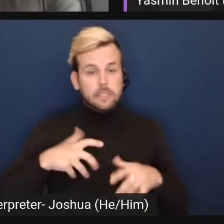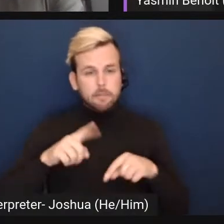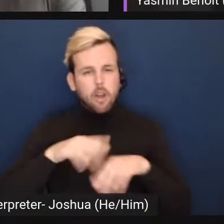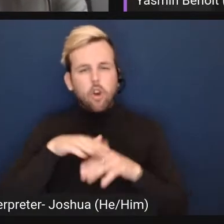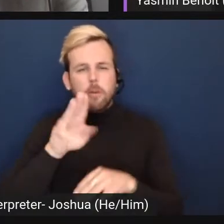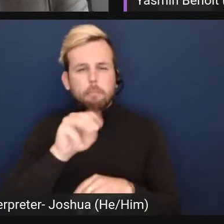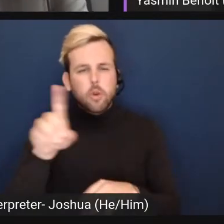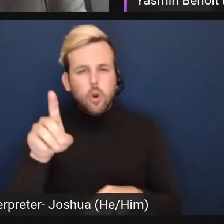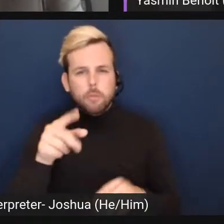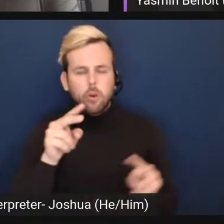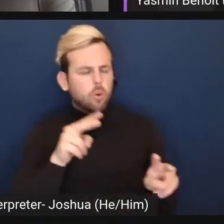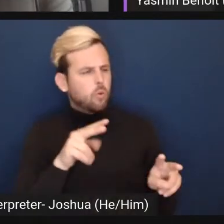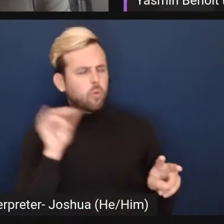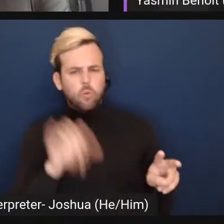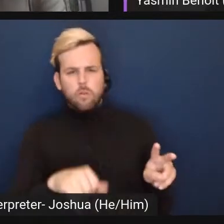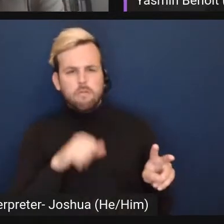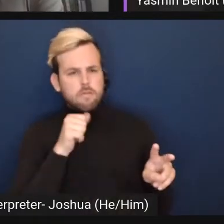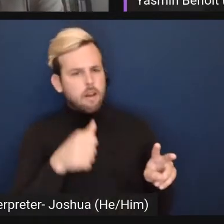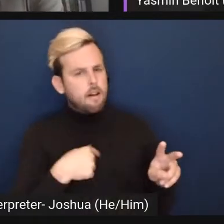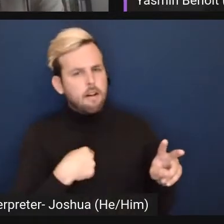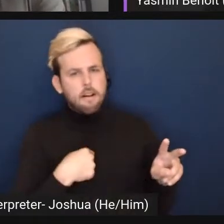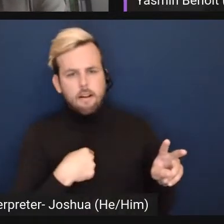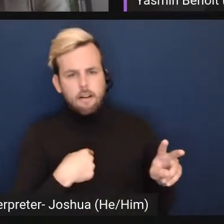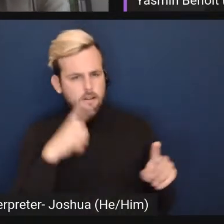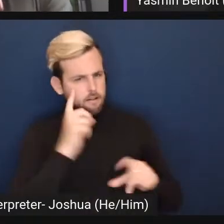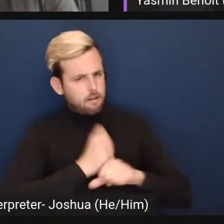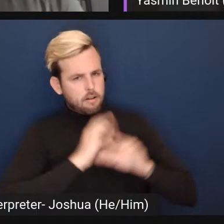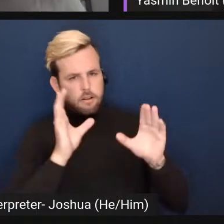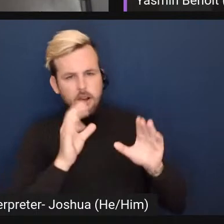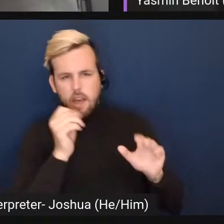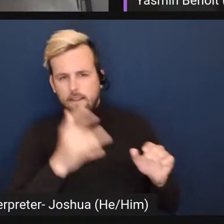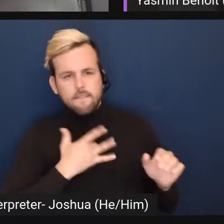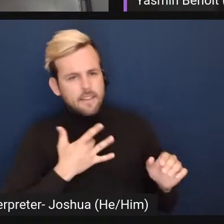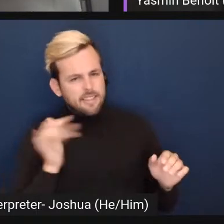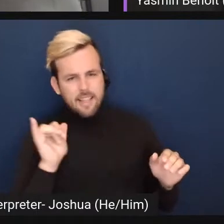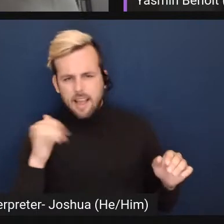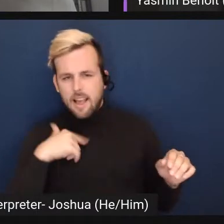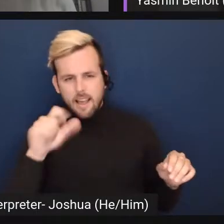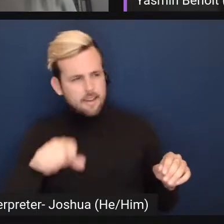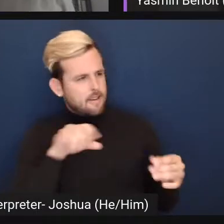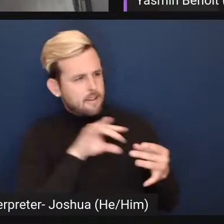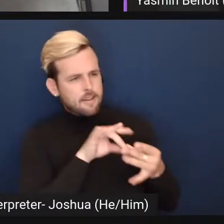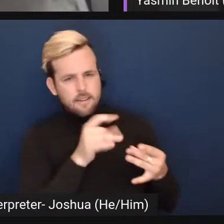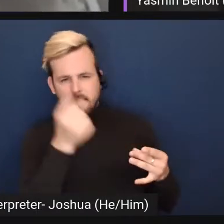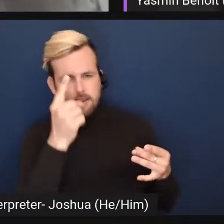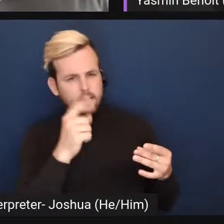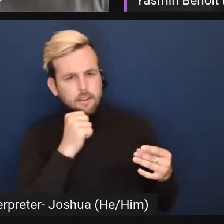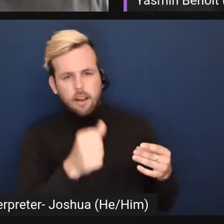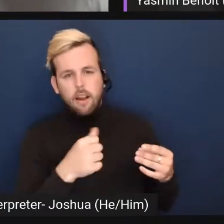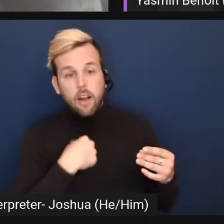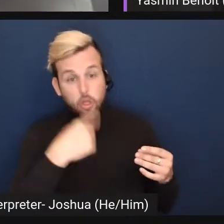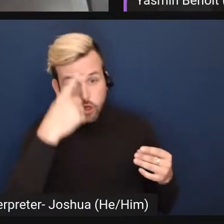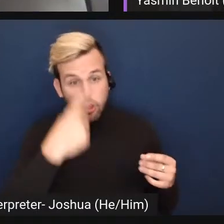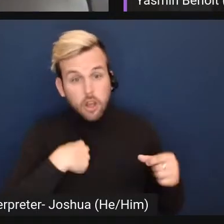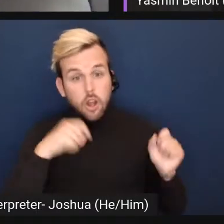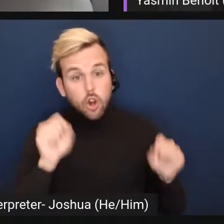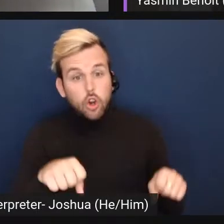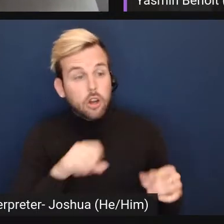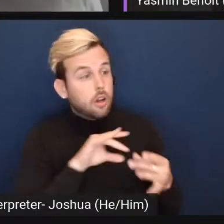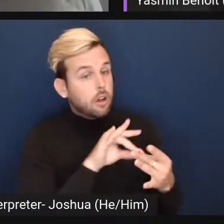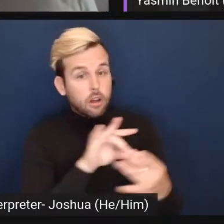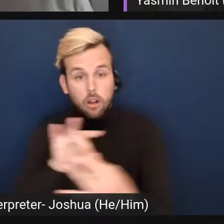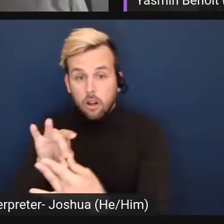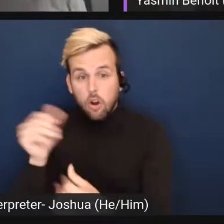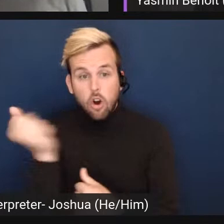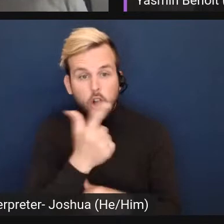like oh that is not what i kind of envisage i don't feel like i can relate that much and i assumed i would be able to relate to everybody